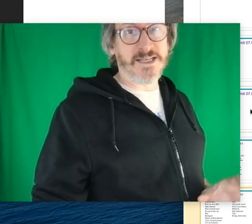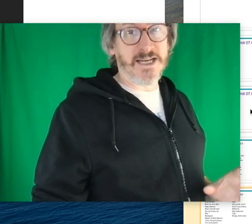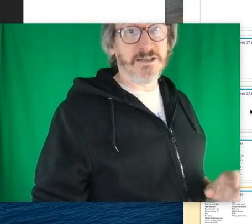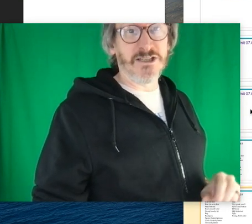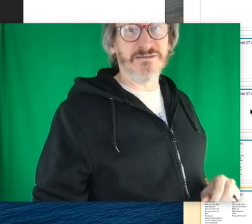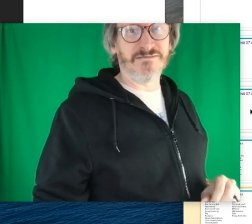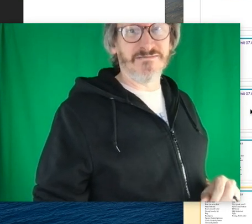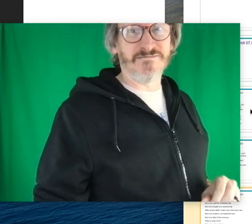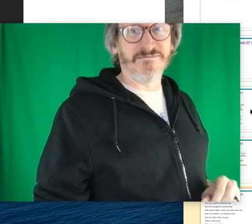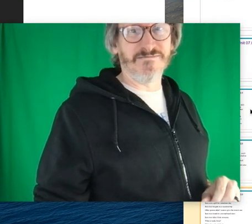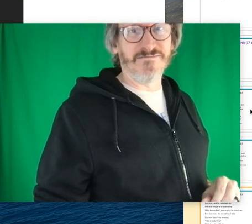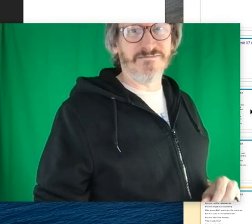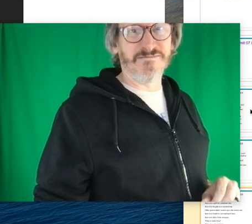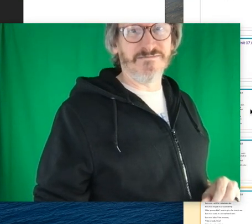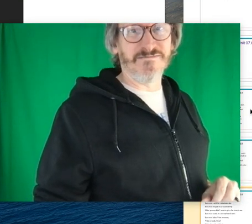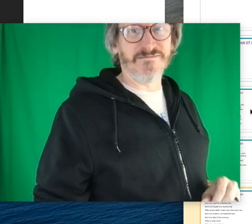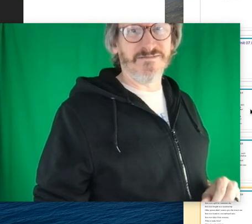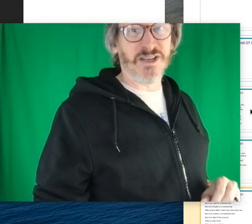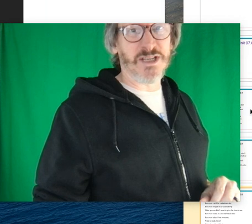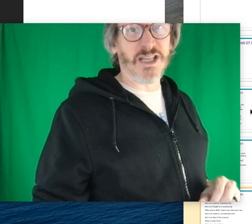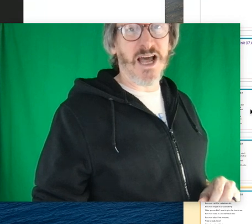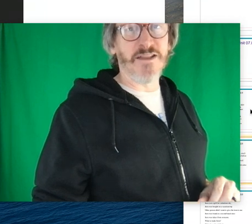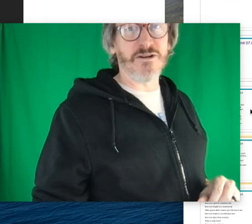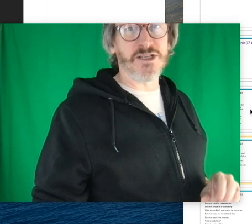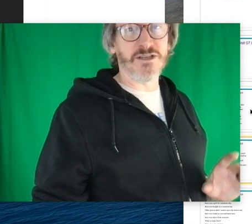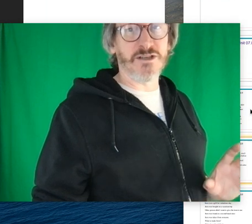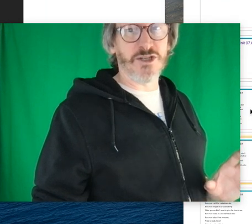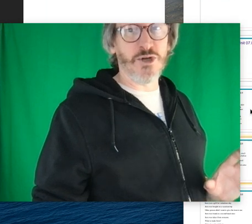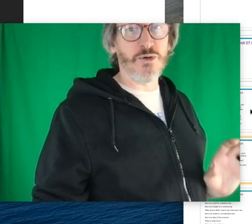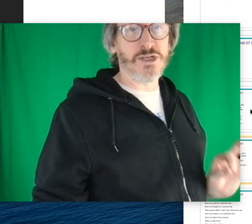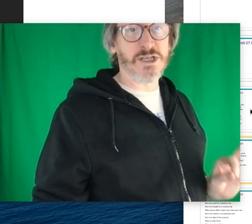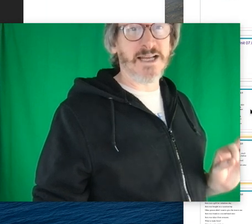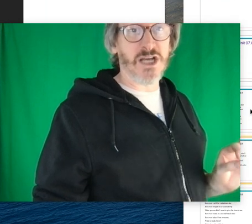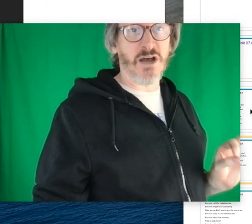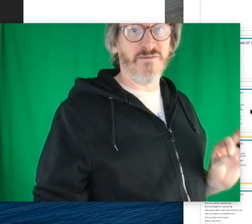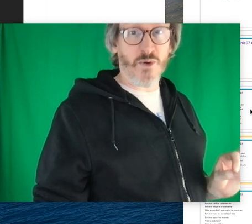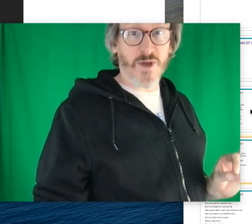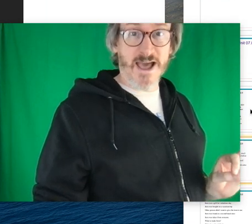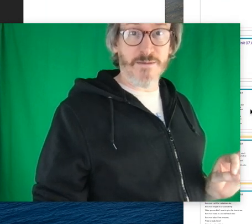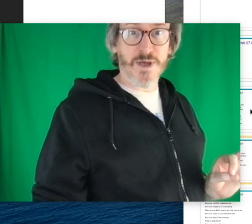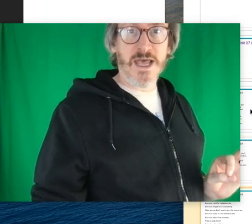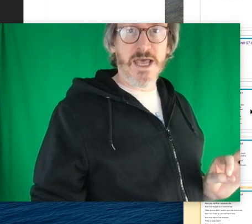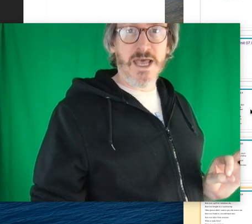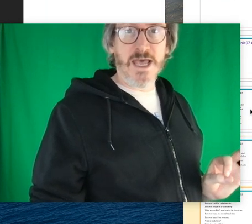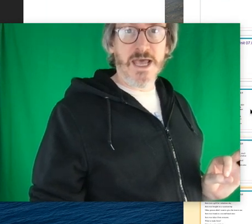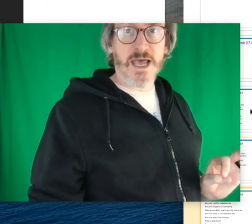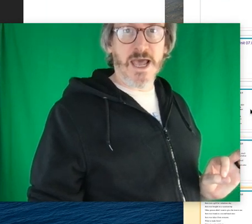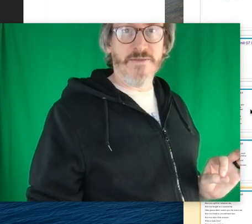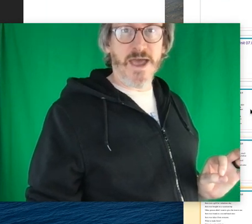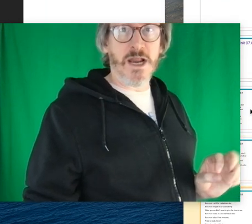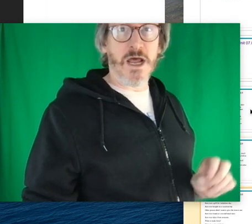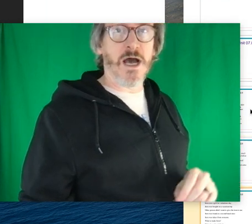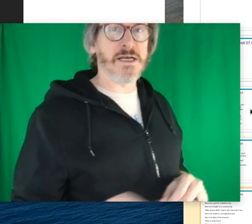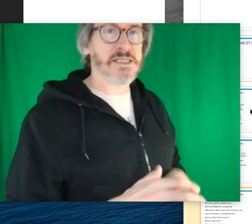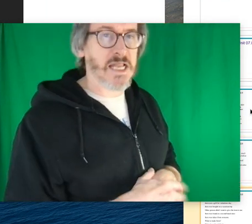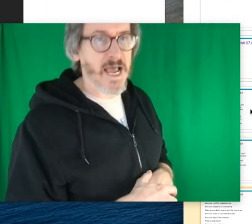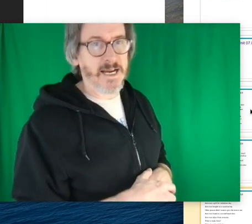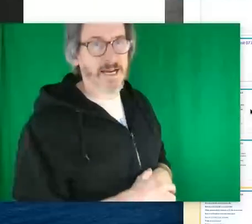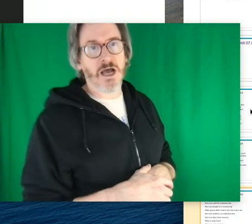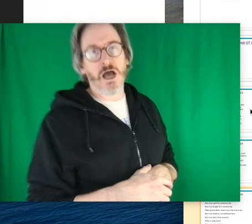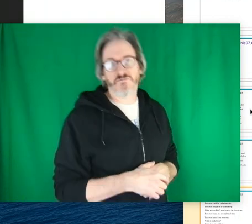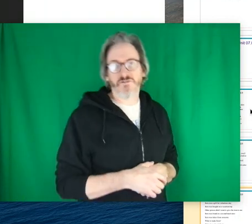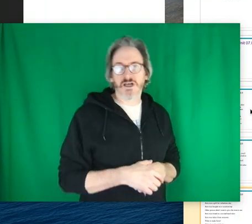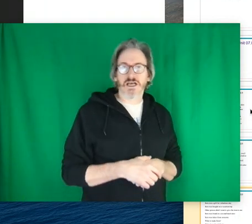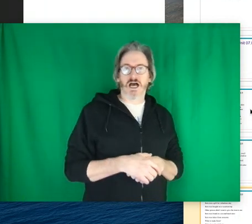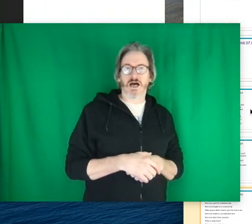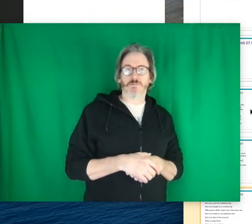As I say, there's a lot. There's two slides of vocab and then a slide